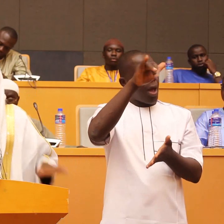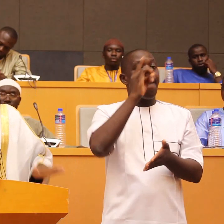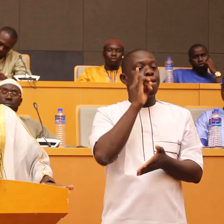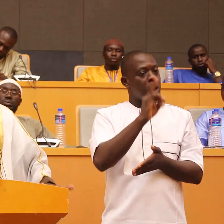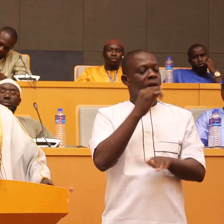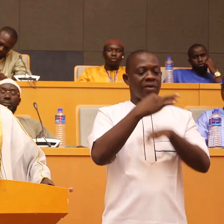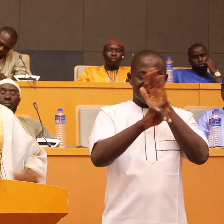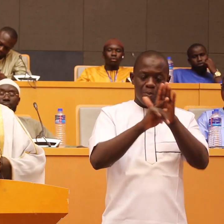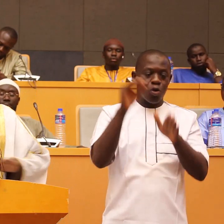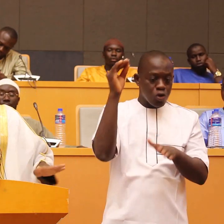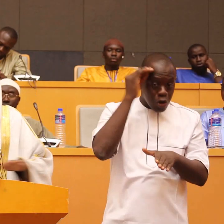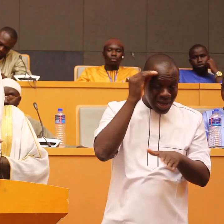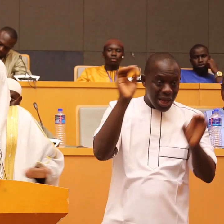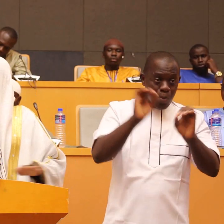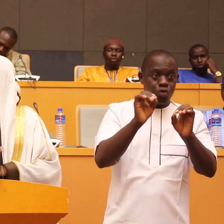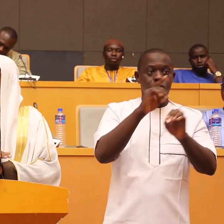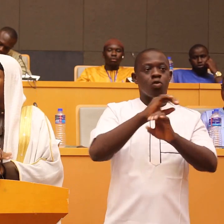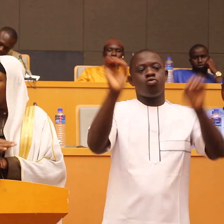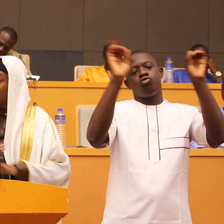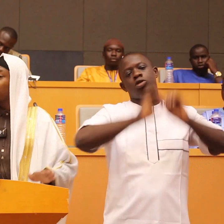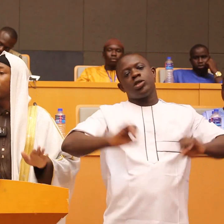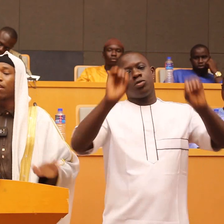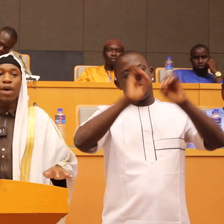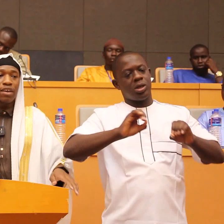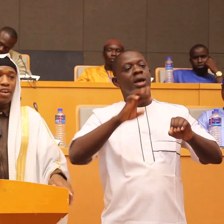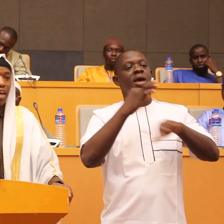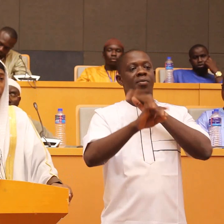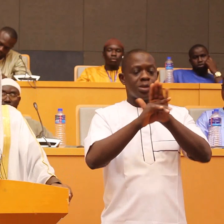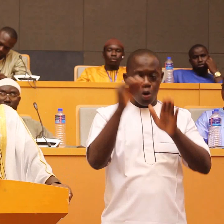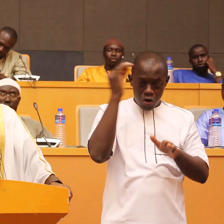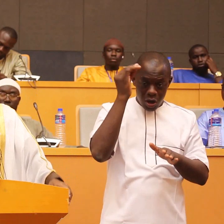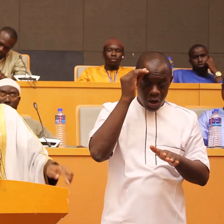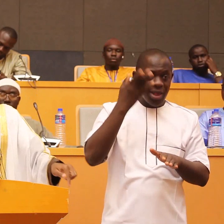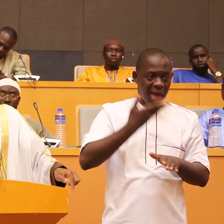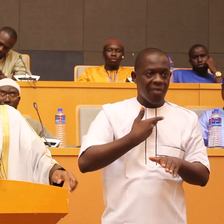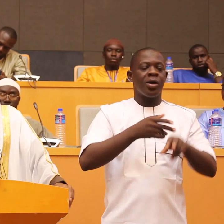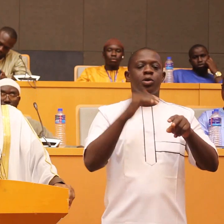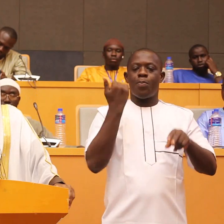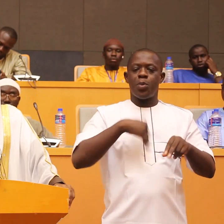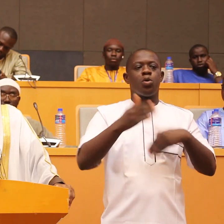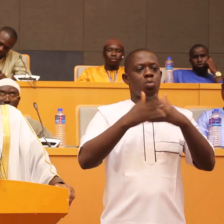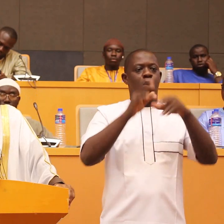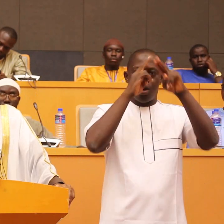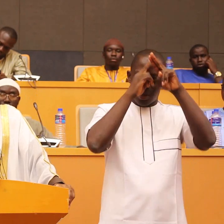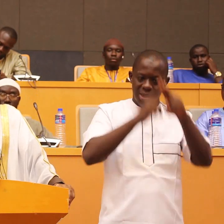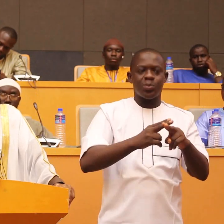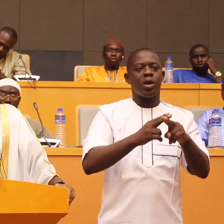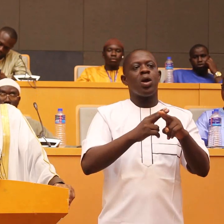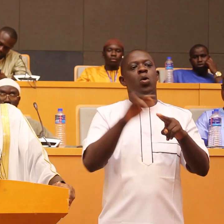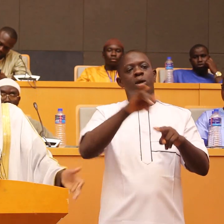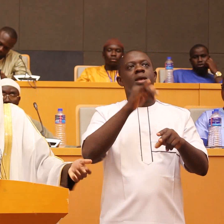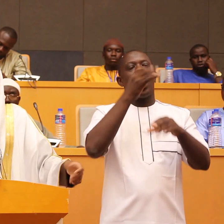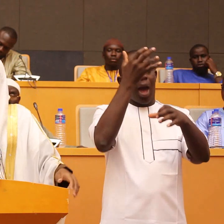nothing and with this knowledge will always be respected by each and everyone which is happening today by the help of